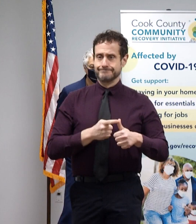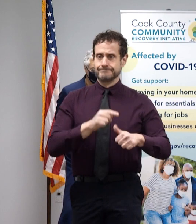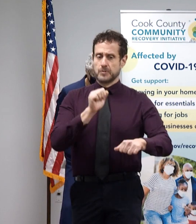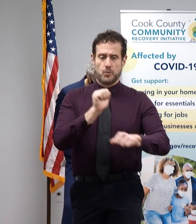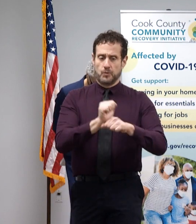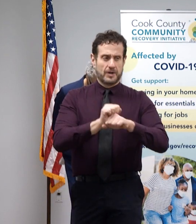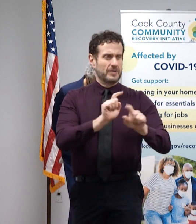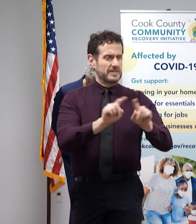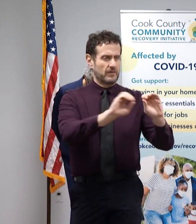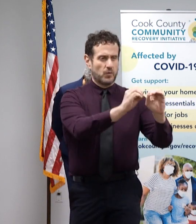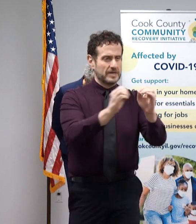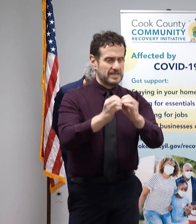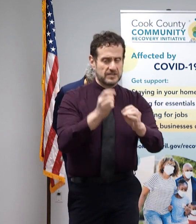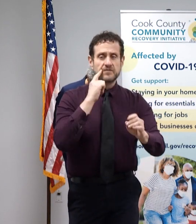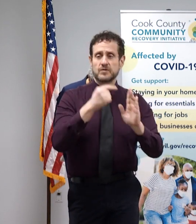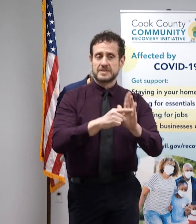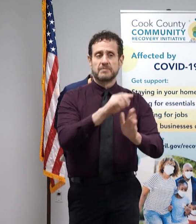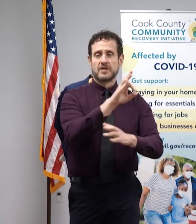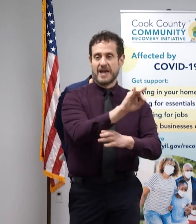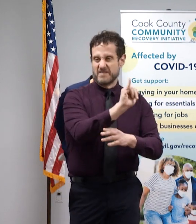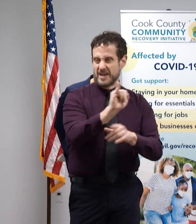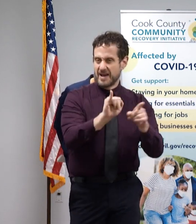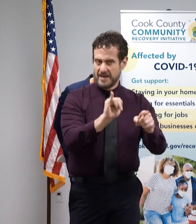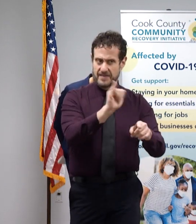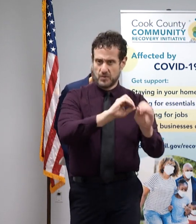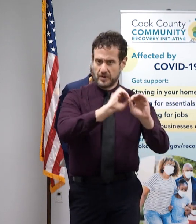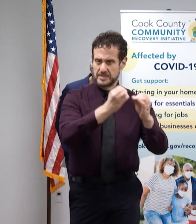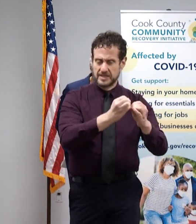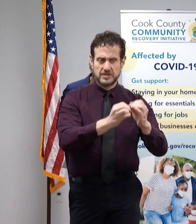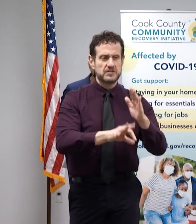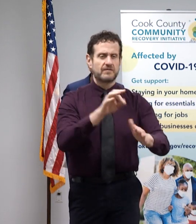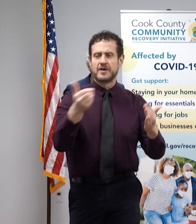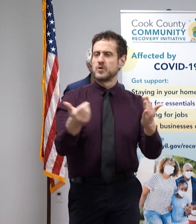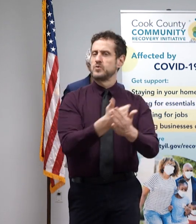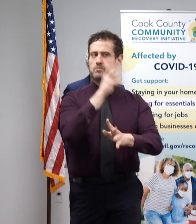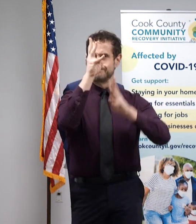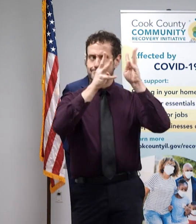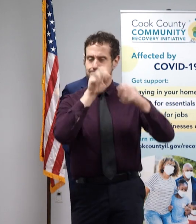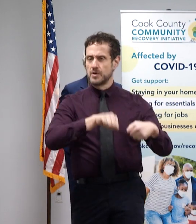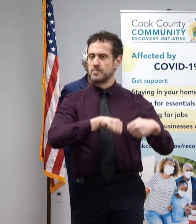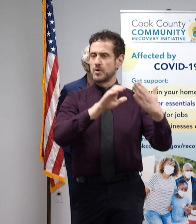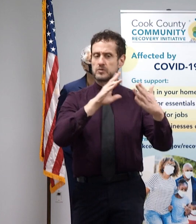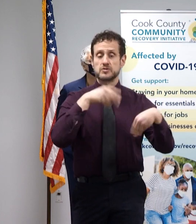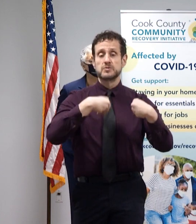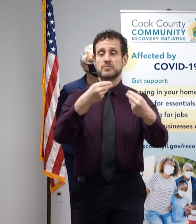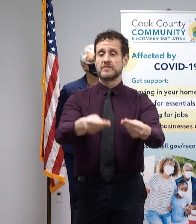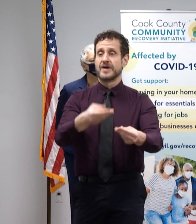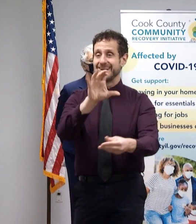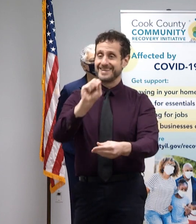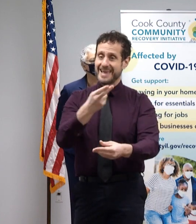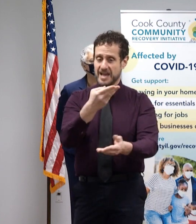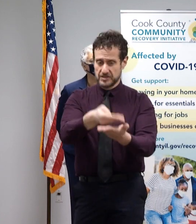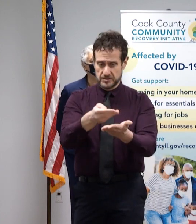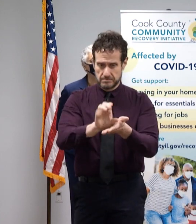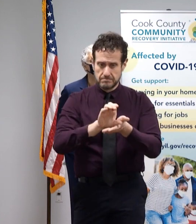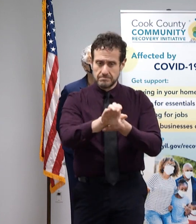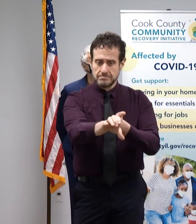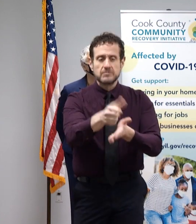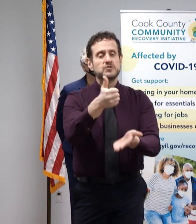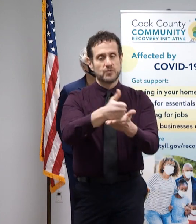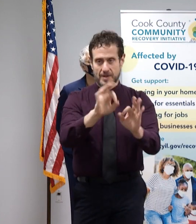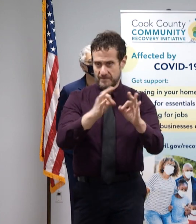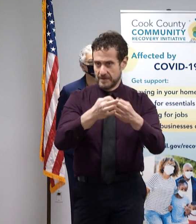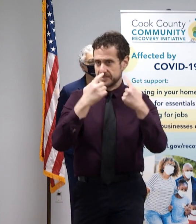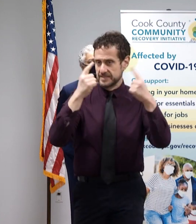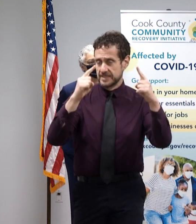organizations such as FII to find a bold approach to provide direct cash assistance, or if it's simply to make